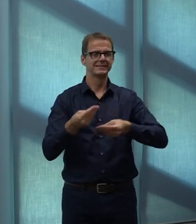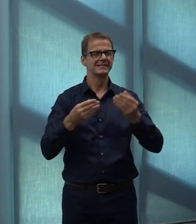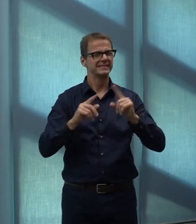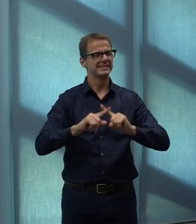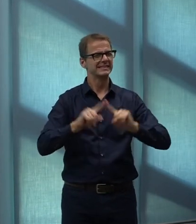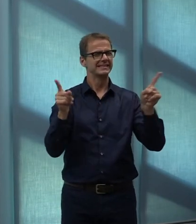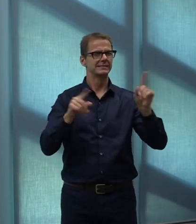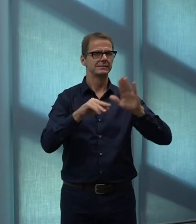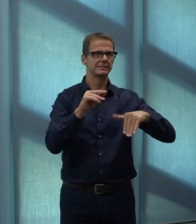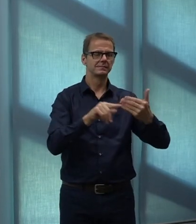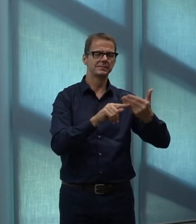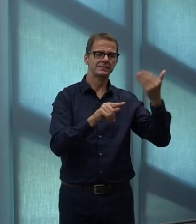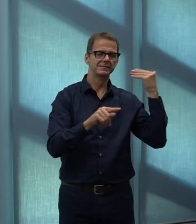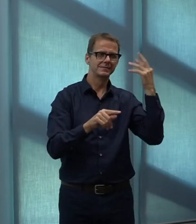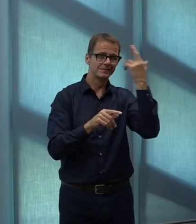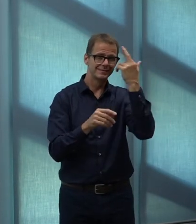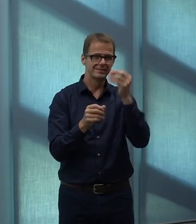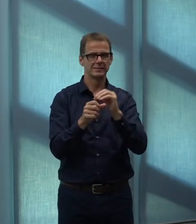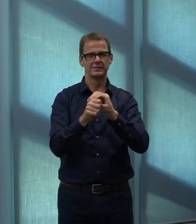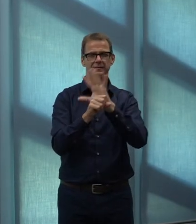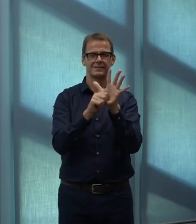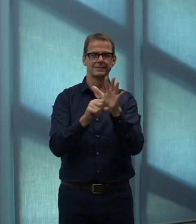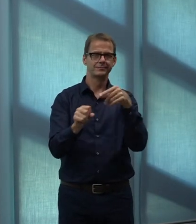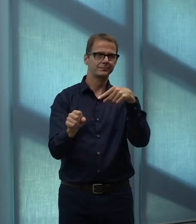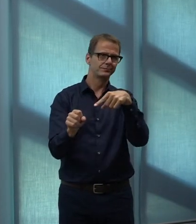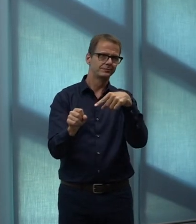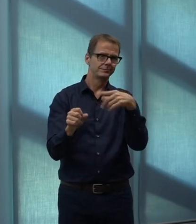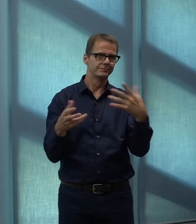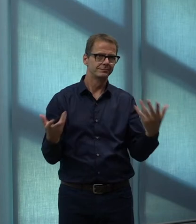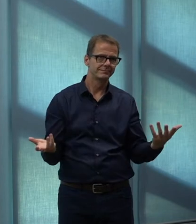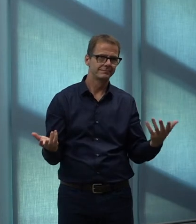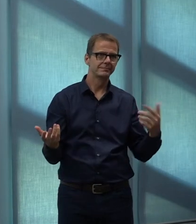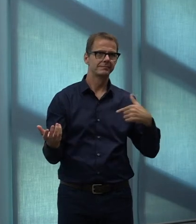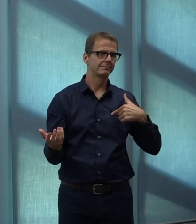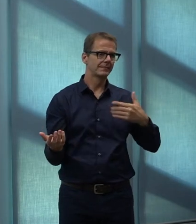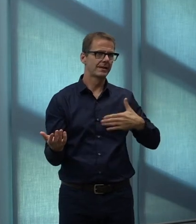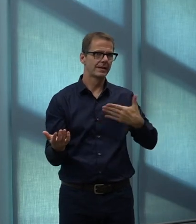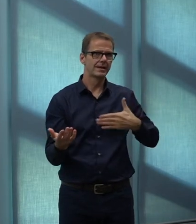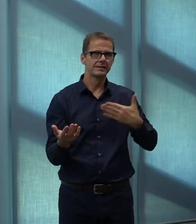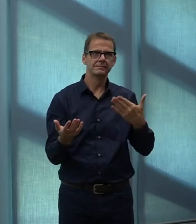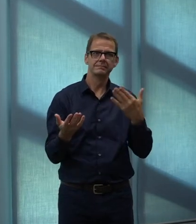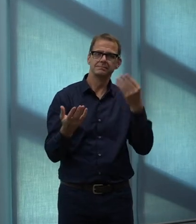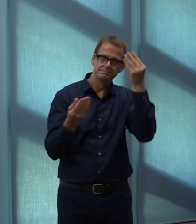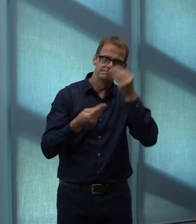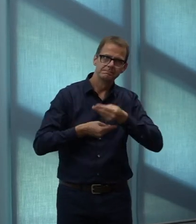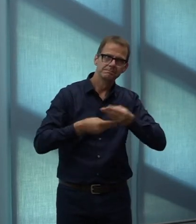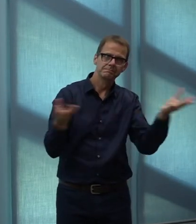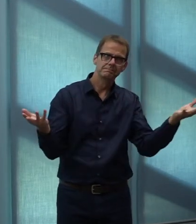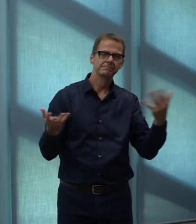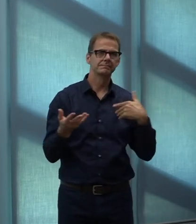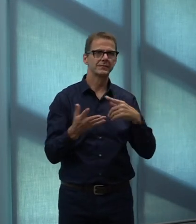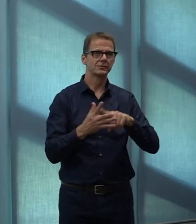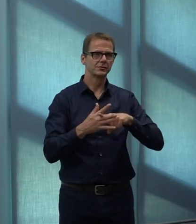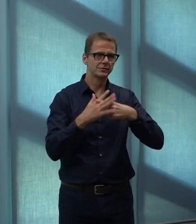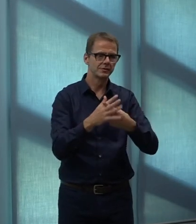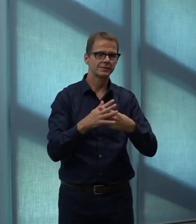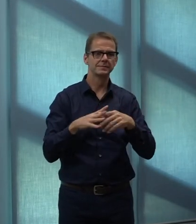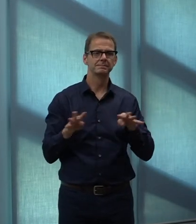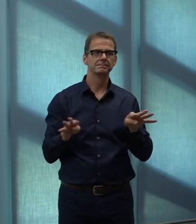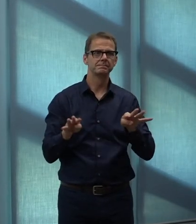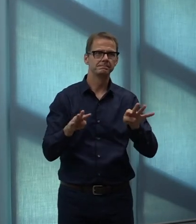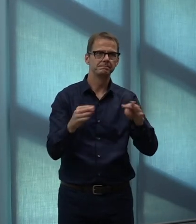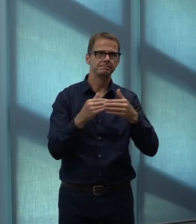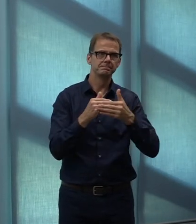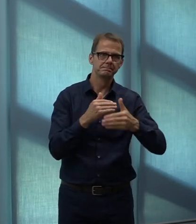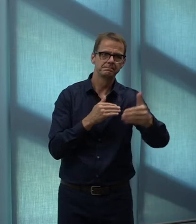that our City Council and our community is the first Canadian city to substantially cut red tape by removing